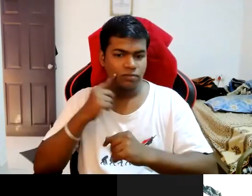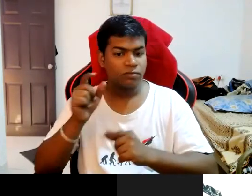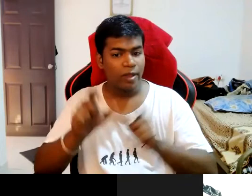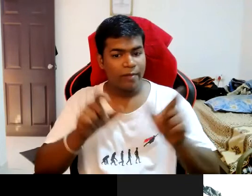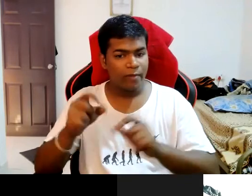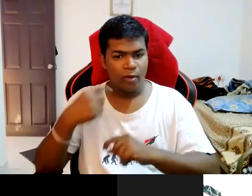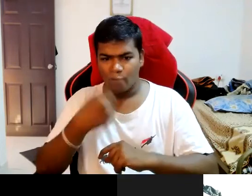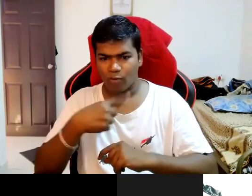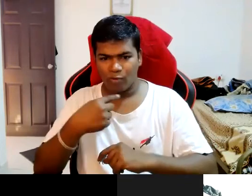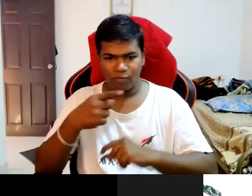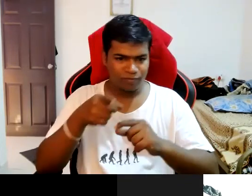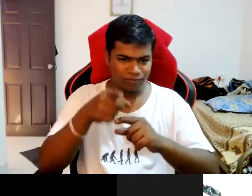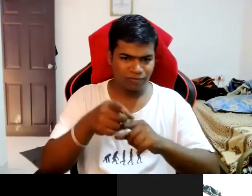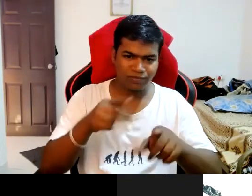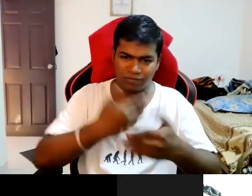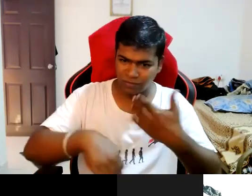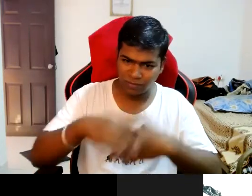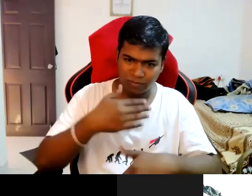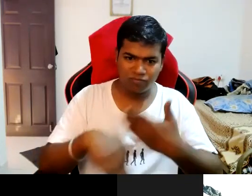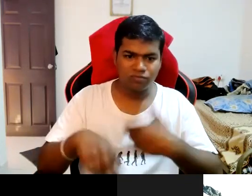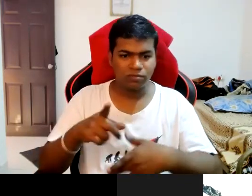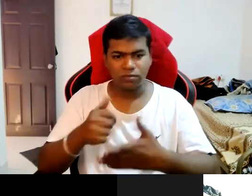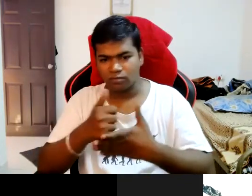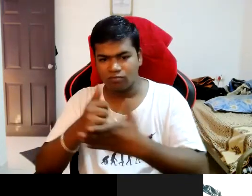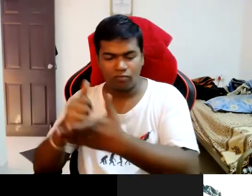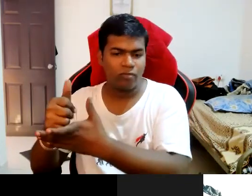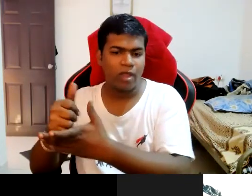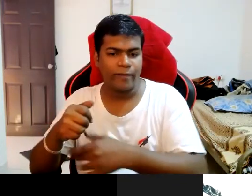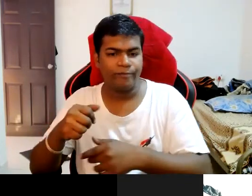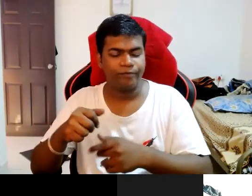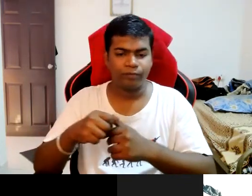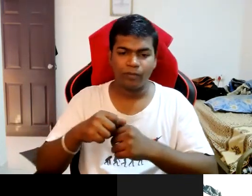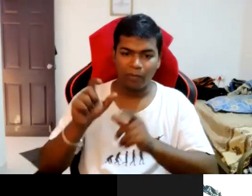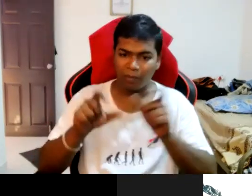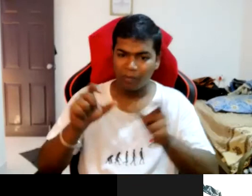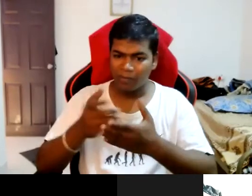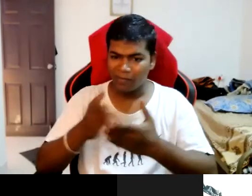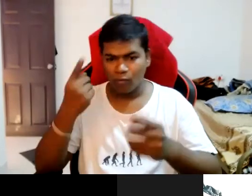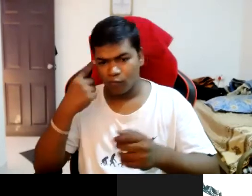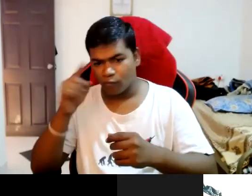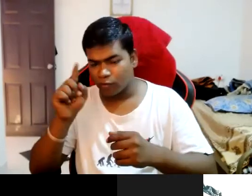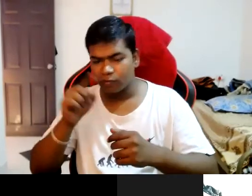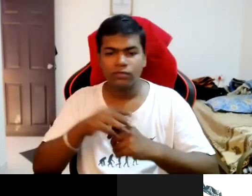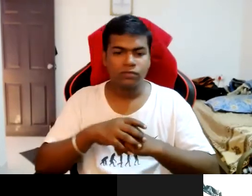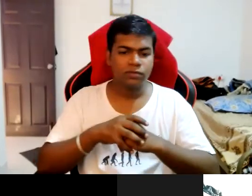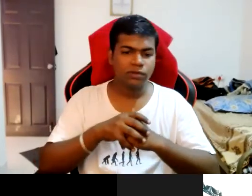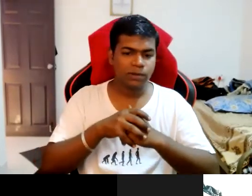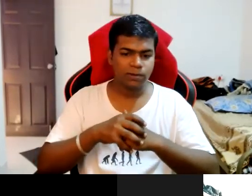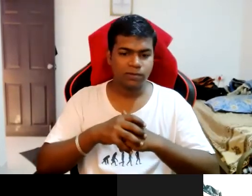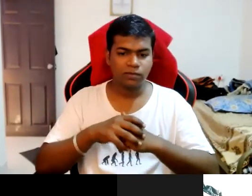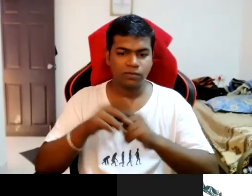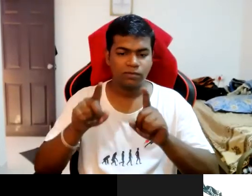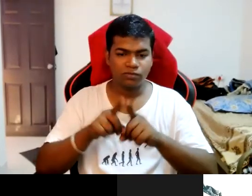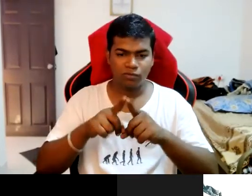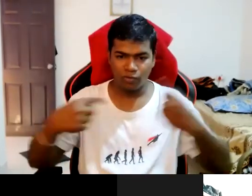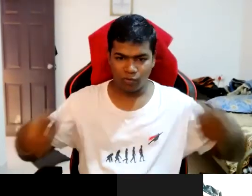who are working me so i used to help people there for the access equipment like a